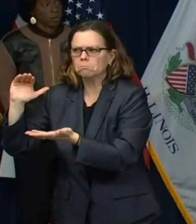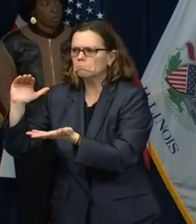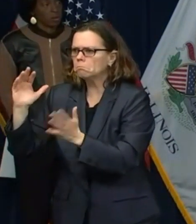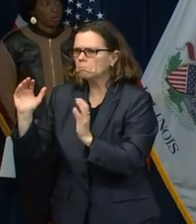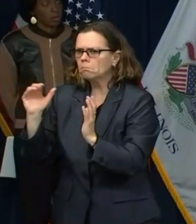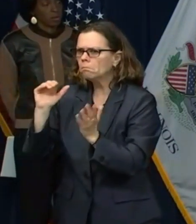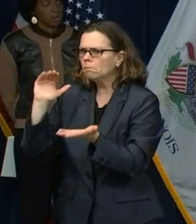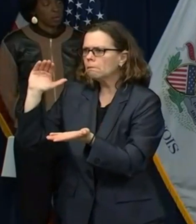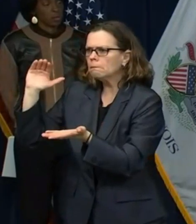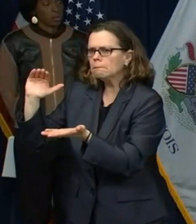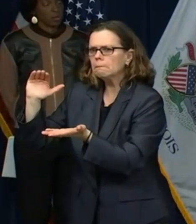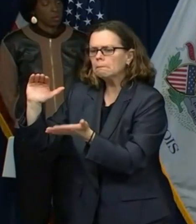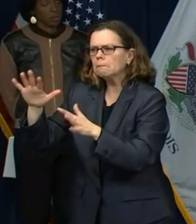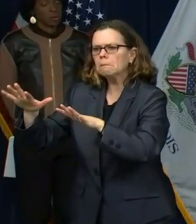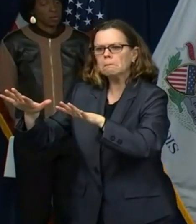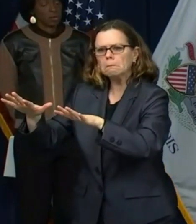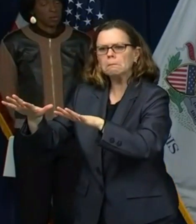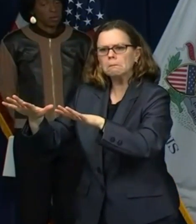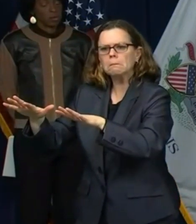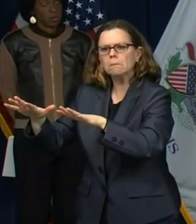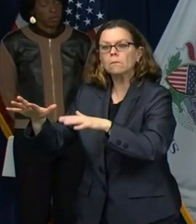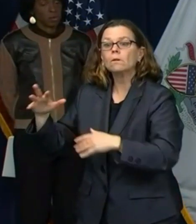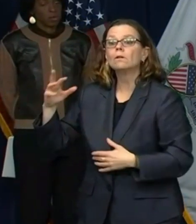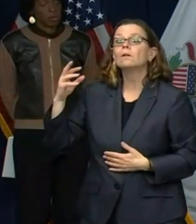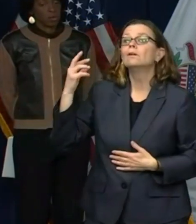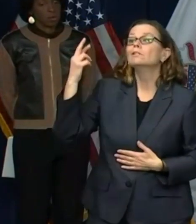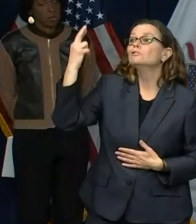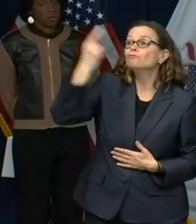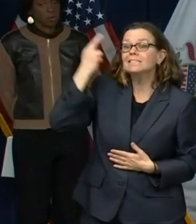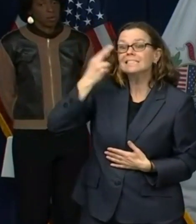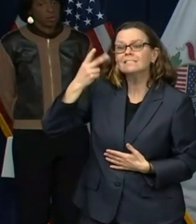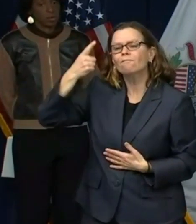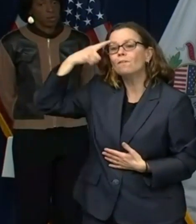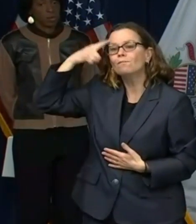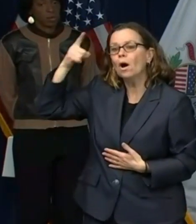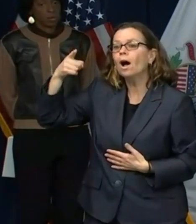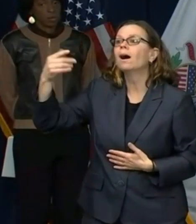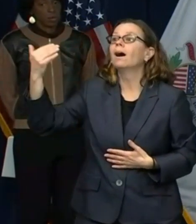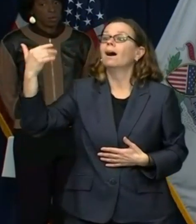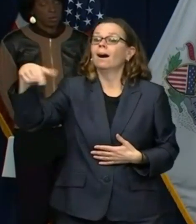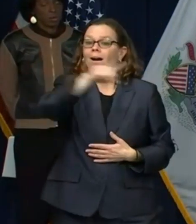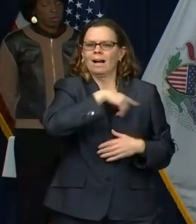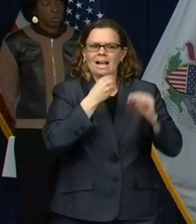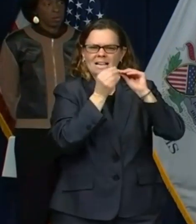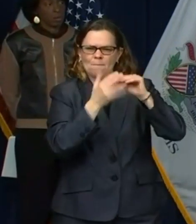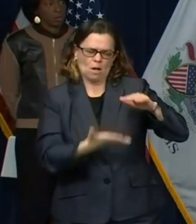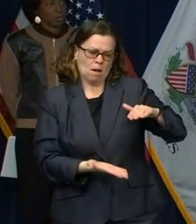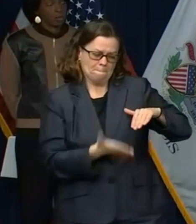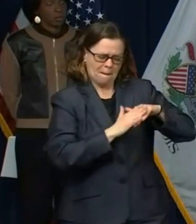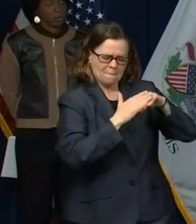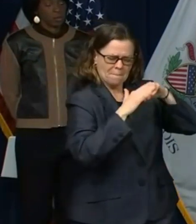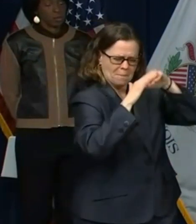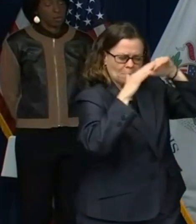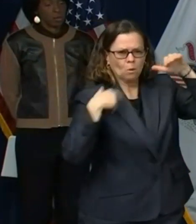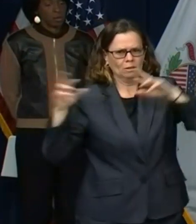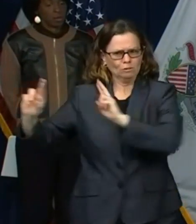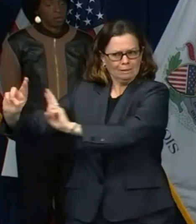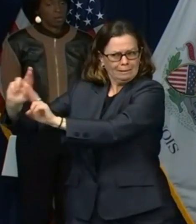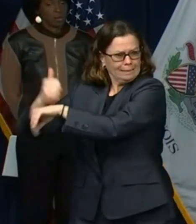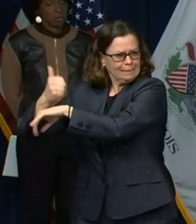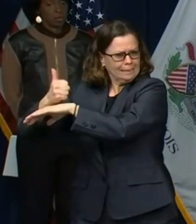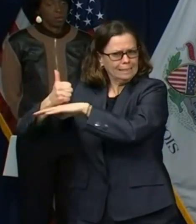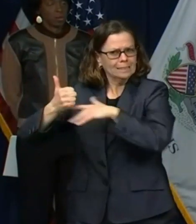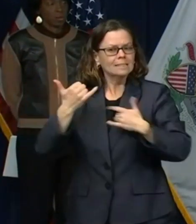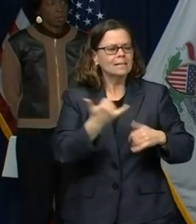the number of cases and hospitalizations, more importantly, I should say, not cases, but hospitalizations, and the